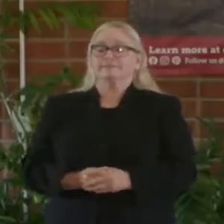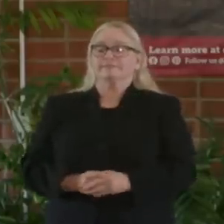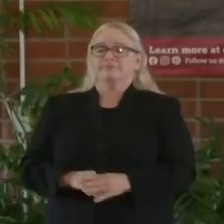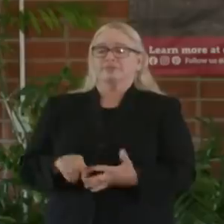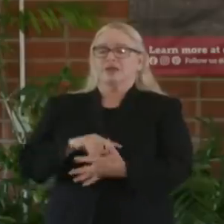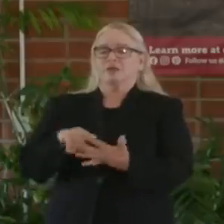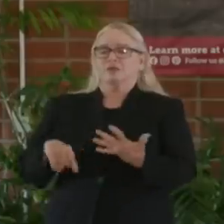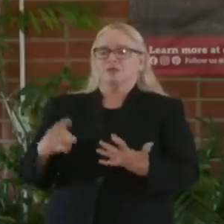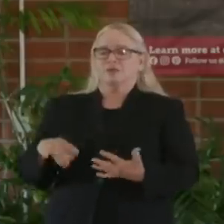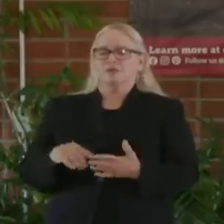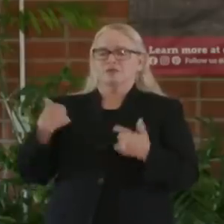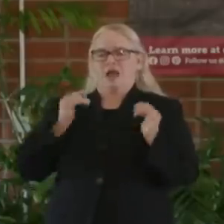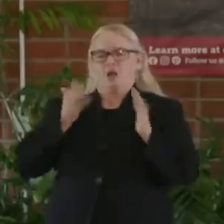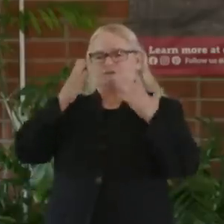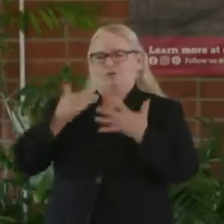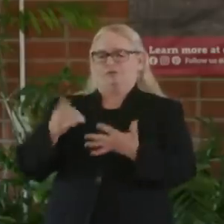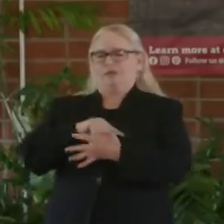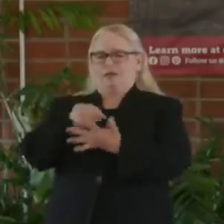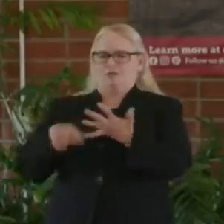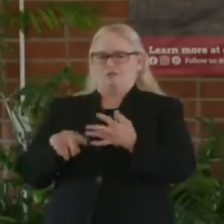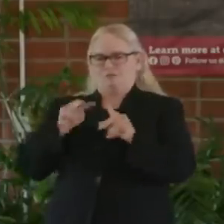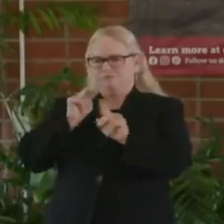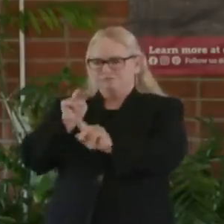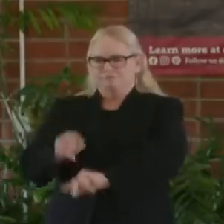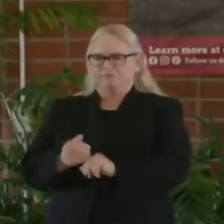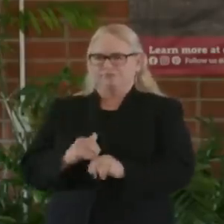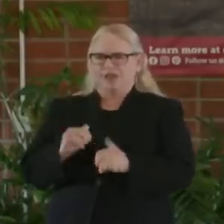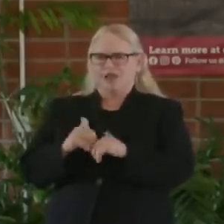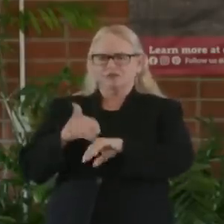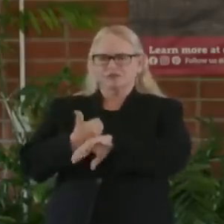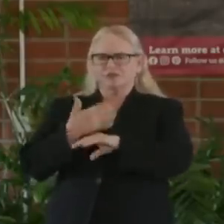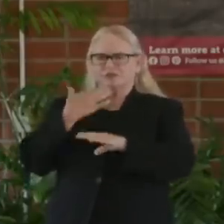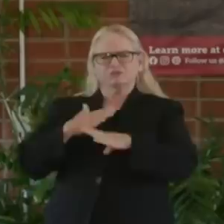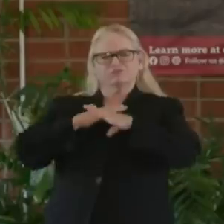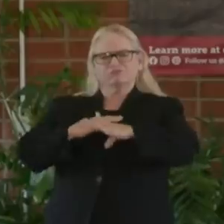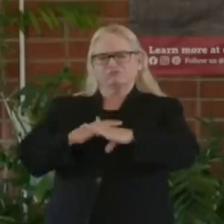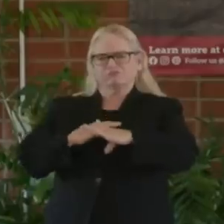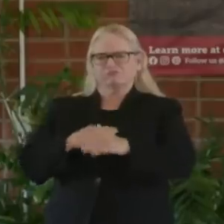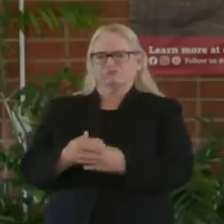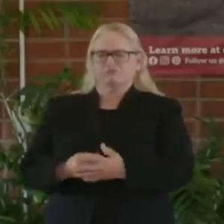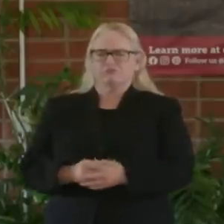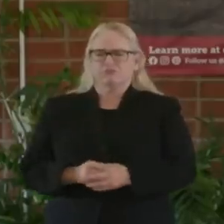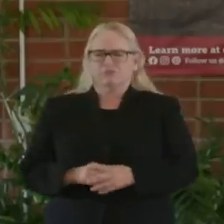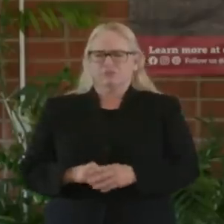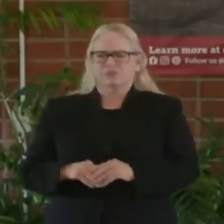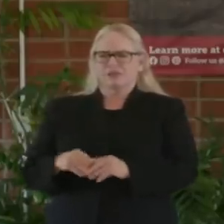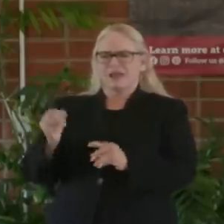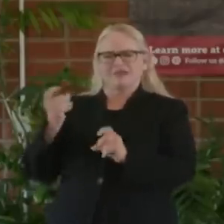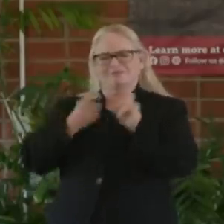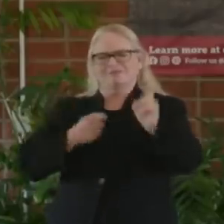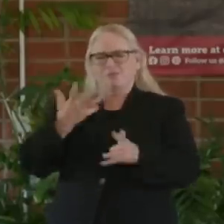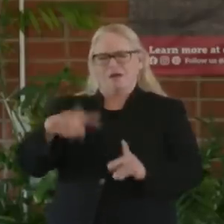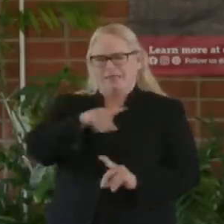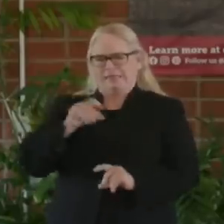our laser-like focus in terms of our targeted interventions, in terms of our resource allocation, and in terms of our transparency